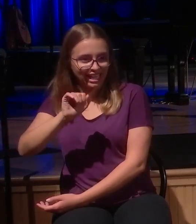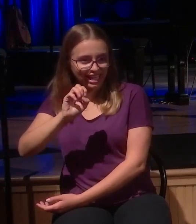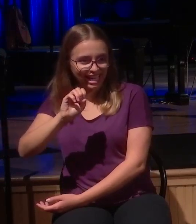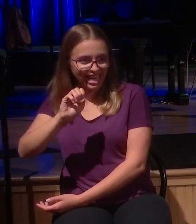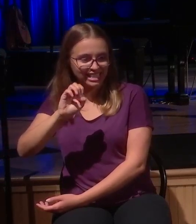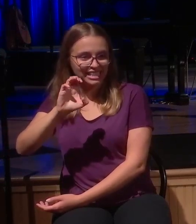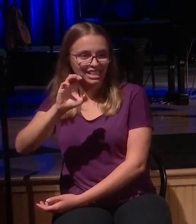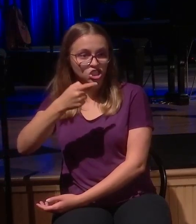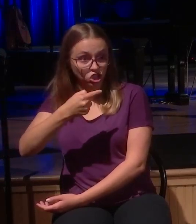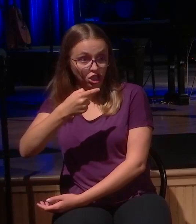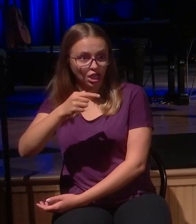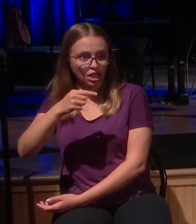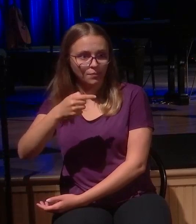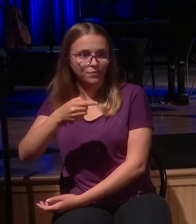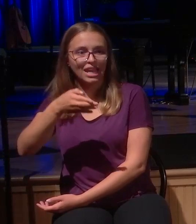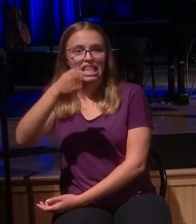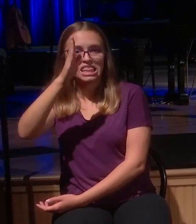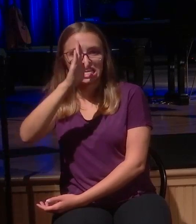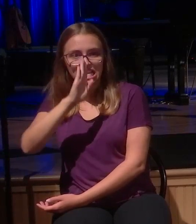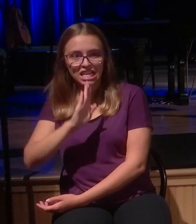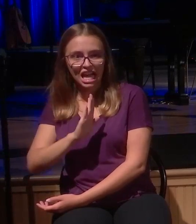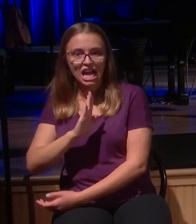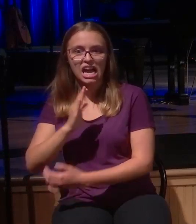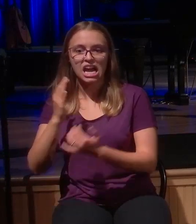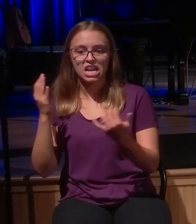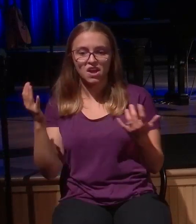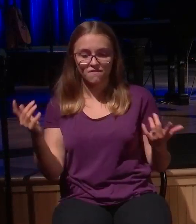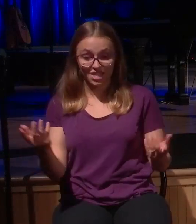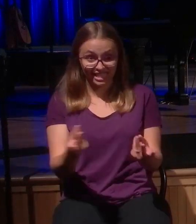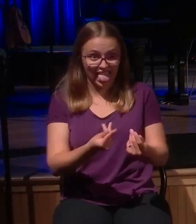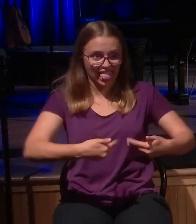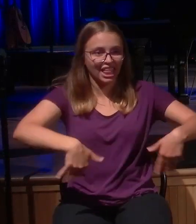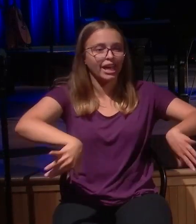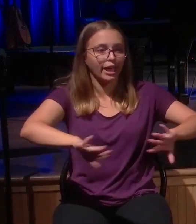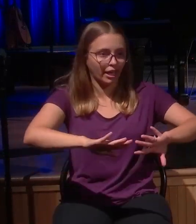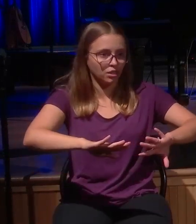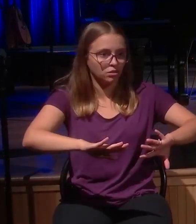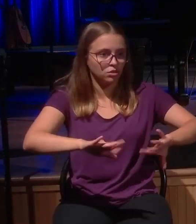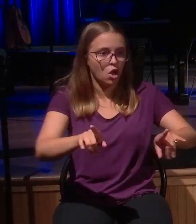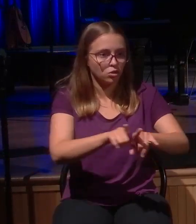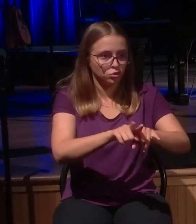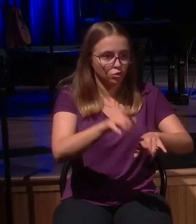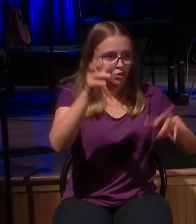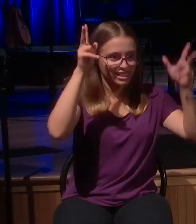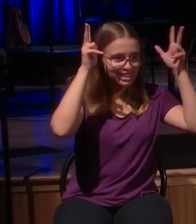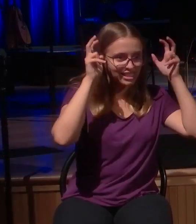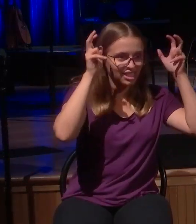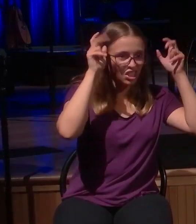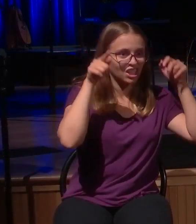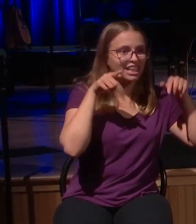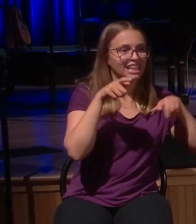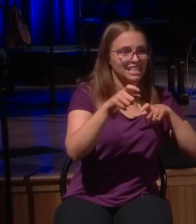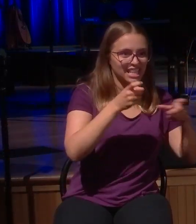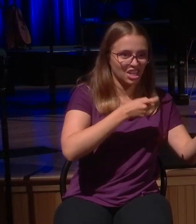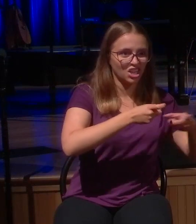gospel of the glory of Christ, who is the image of God. New Hope, is it any wonder why the world is opposed to Christ and hates Christ? They're blind.